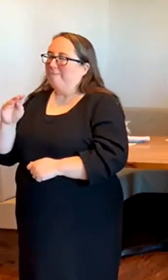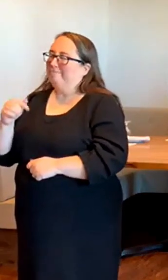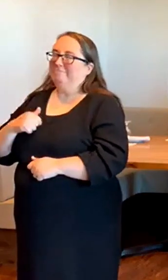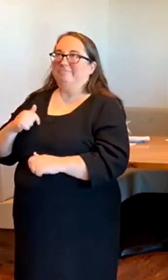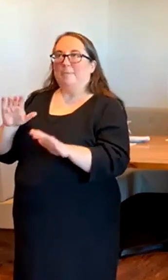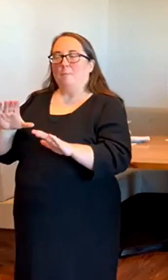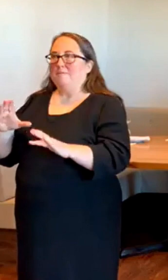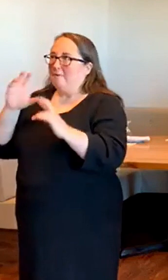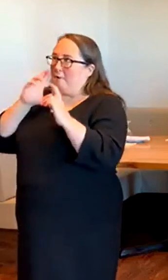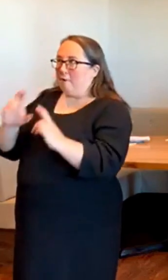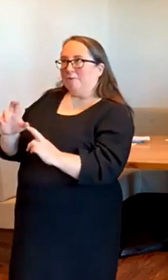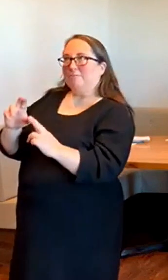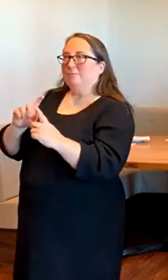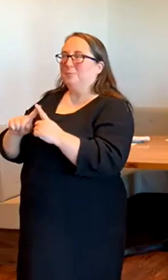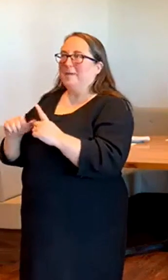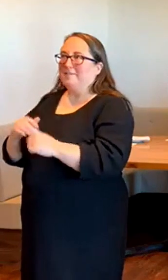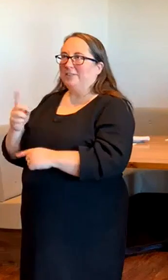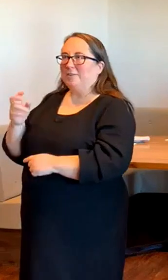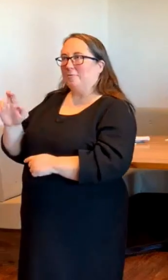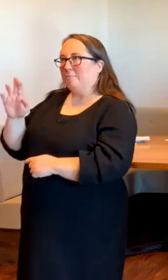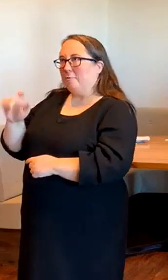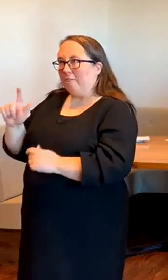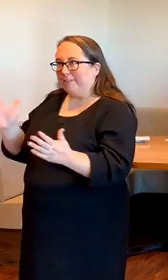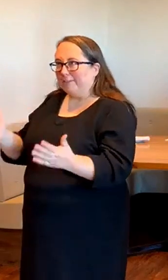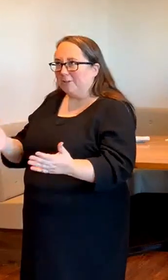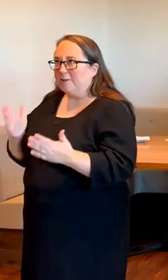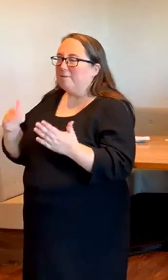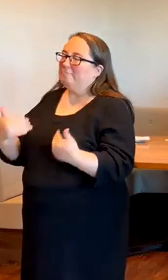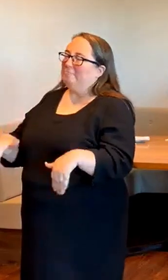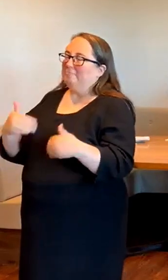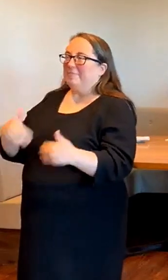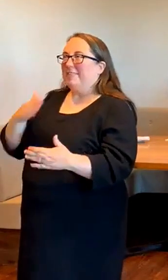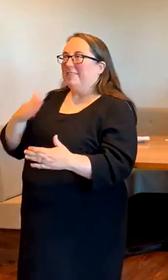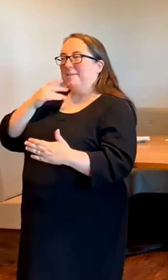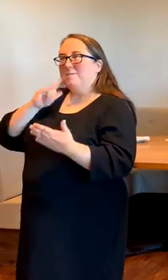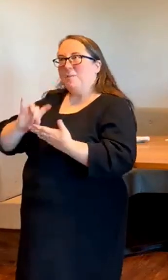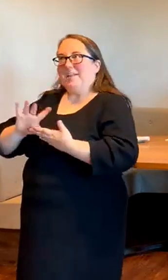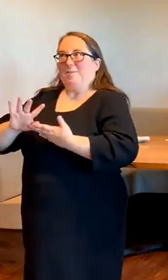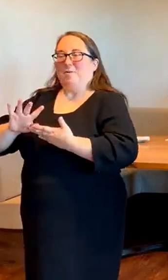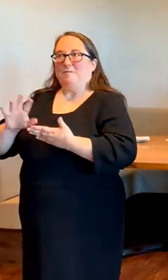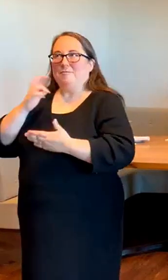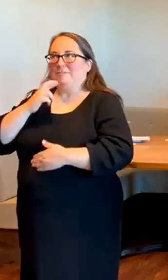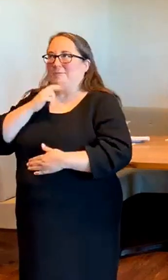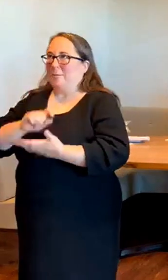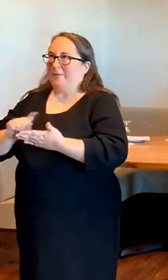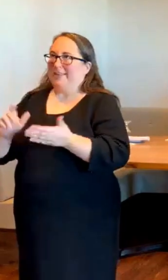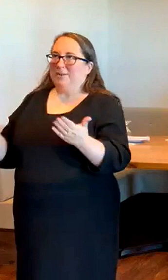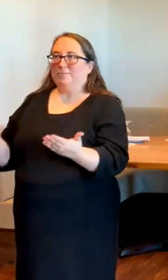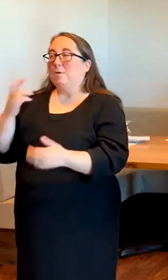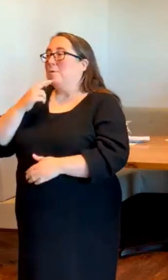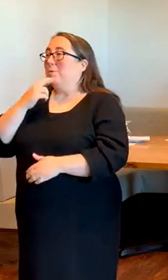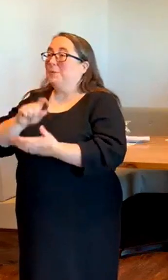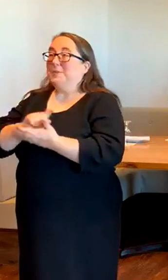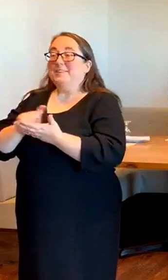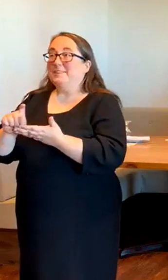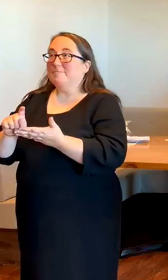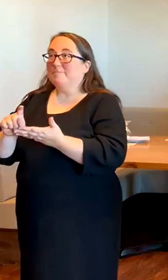here to kick off Howard County Restaurant Week today. Restaurant Week does not only